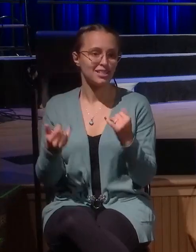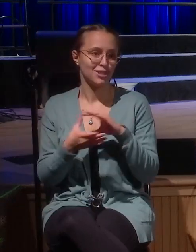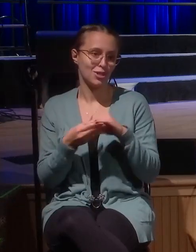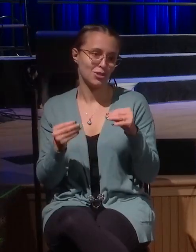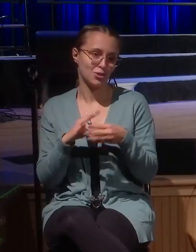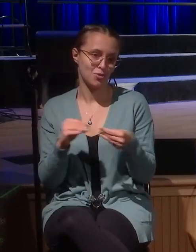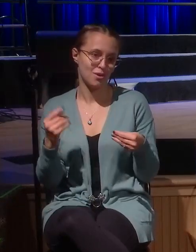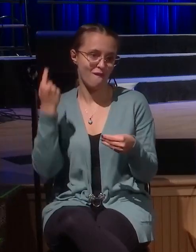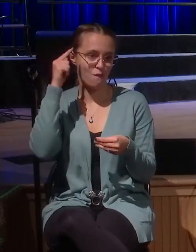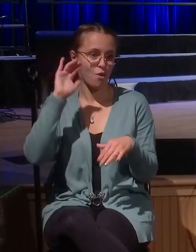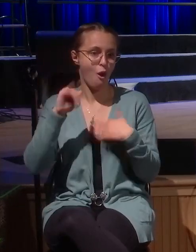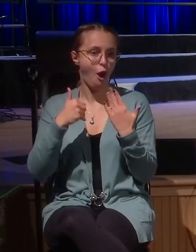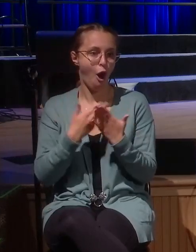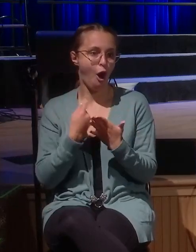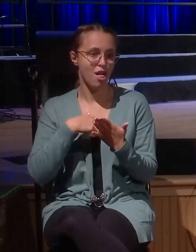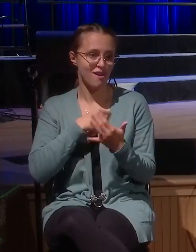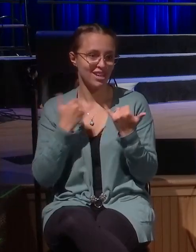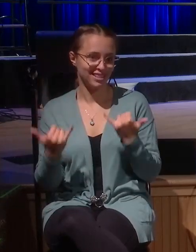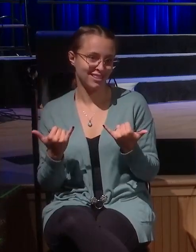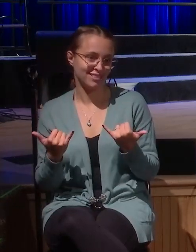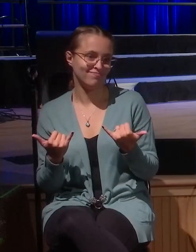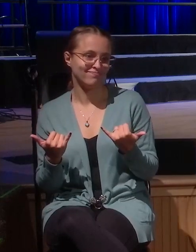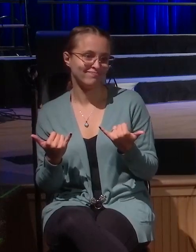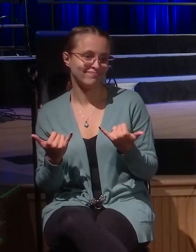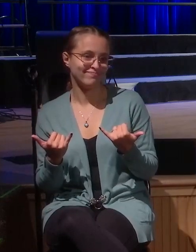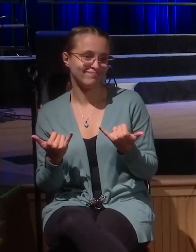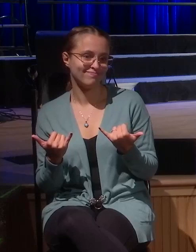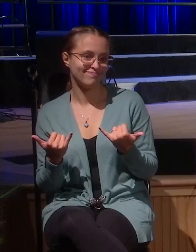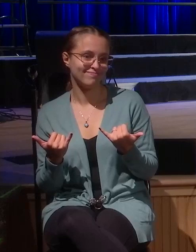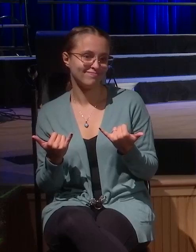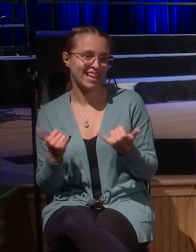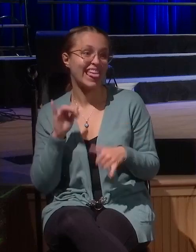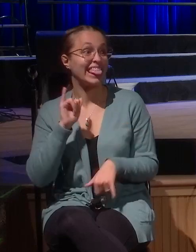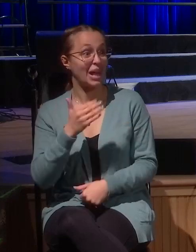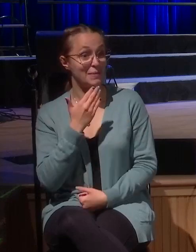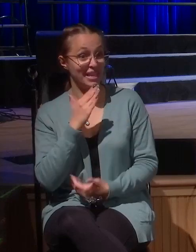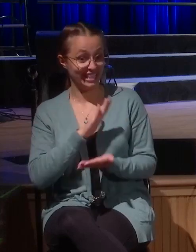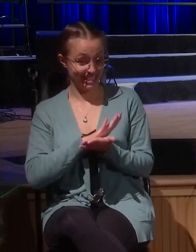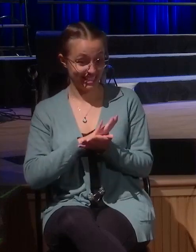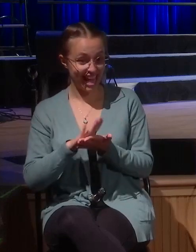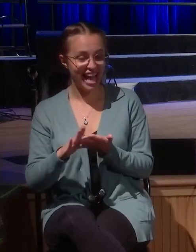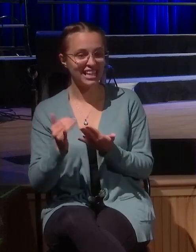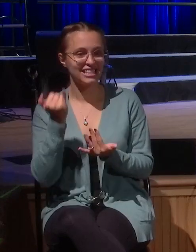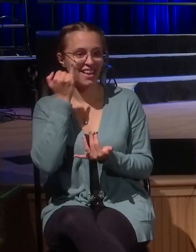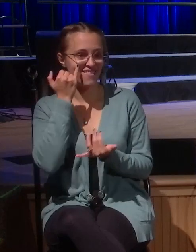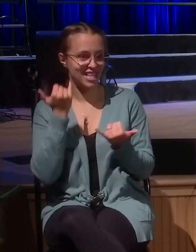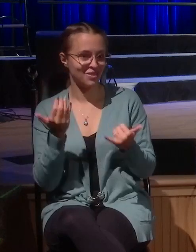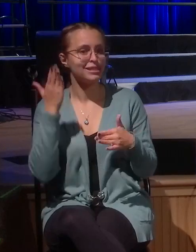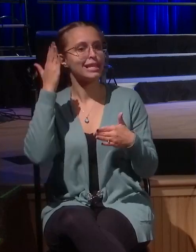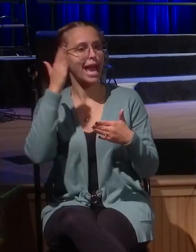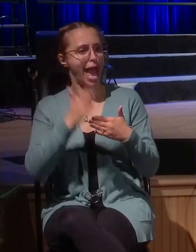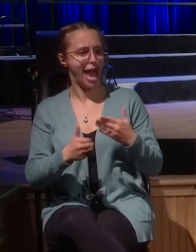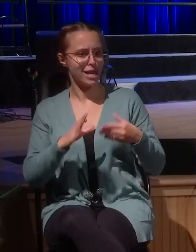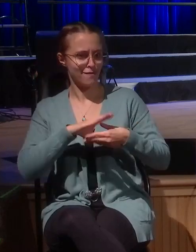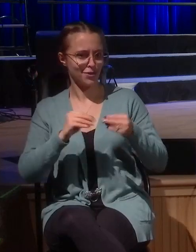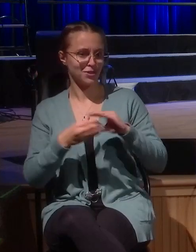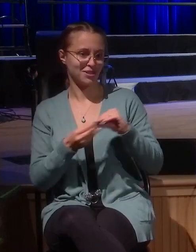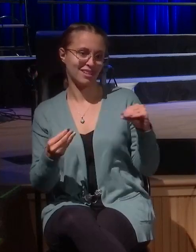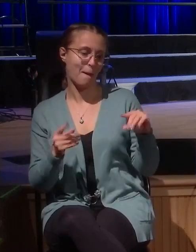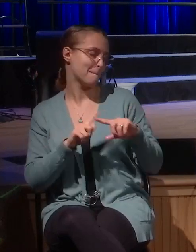That would be really nice if that was like the end of his interaction here, but it's not. He says, I have a parable to tell you and there's a reason he